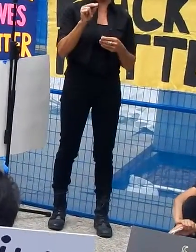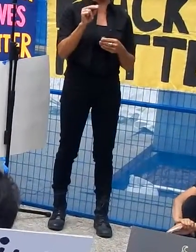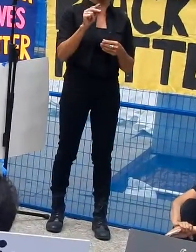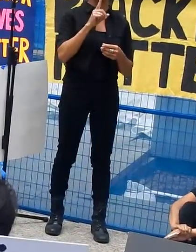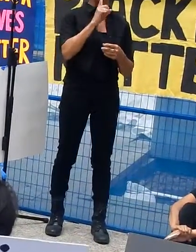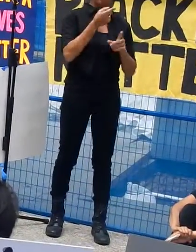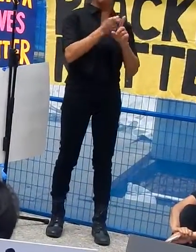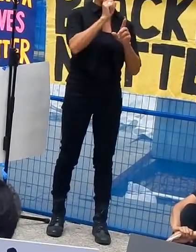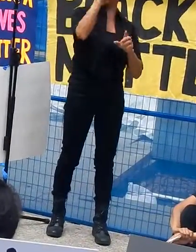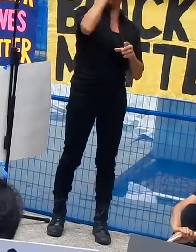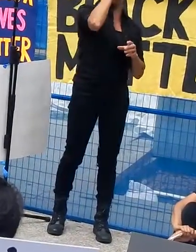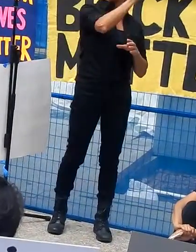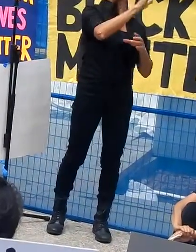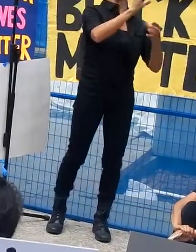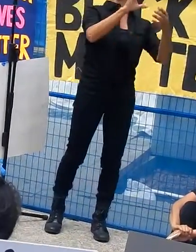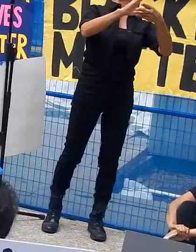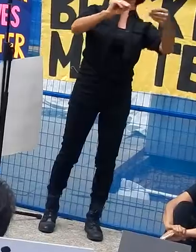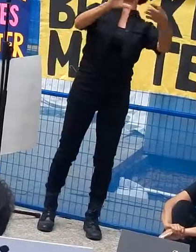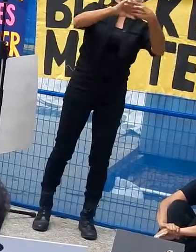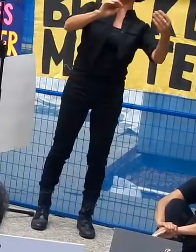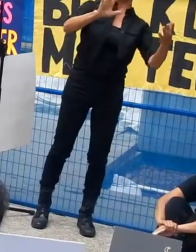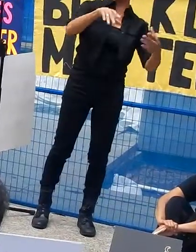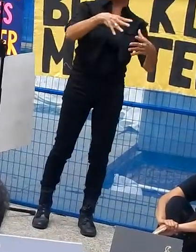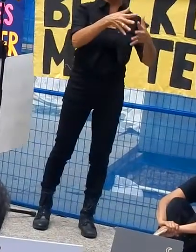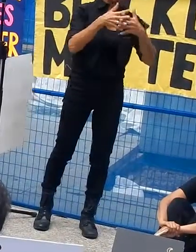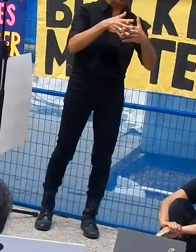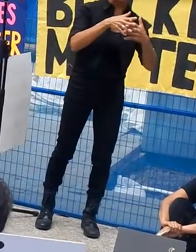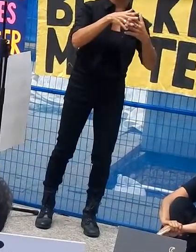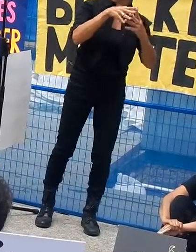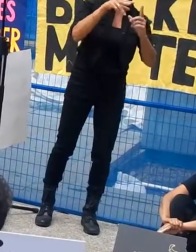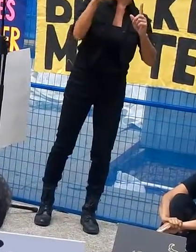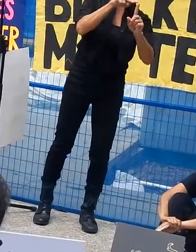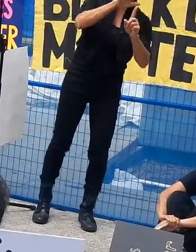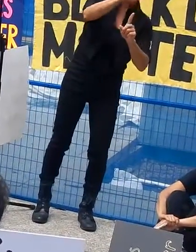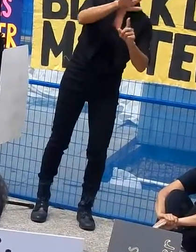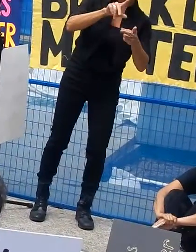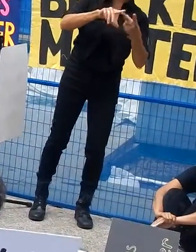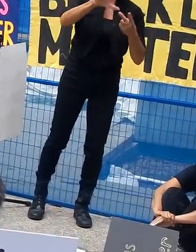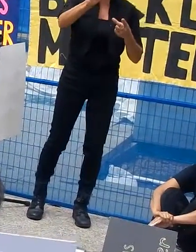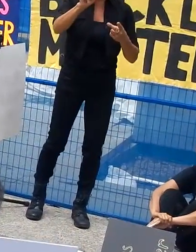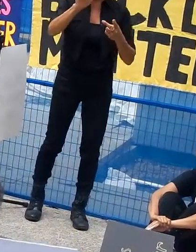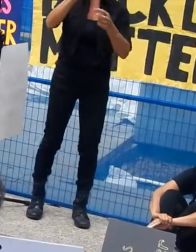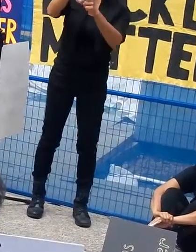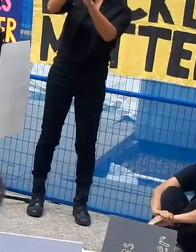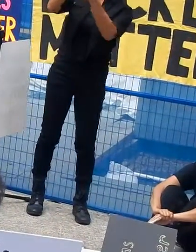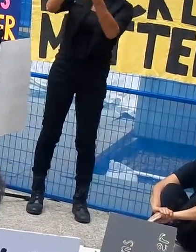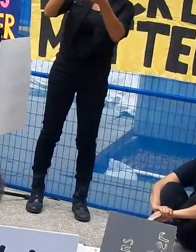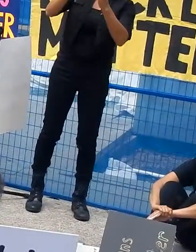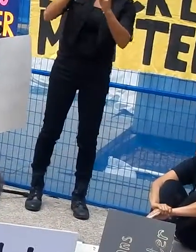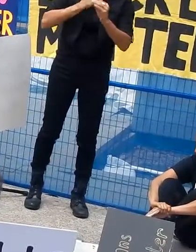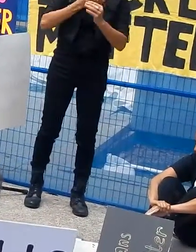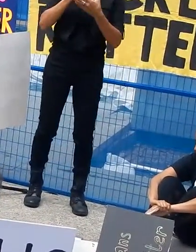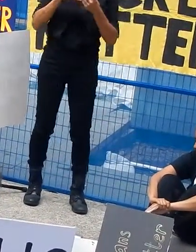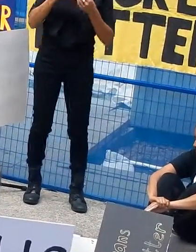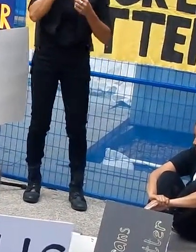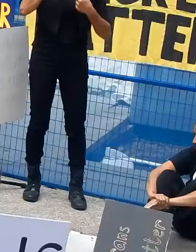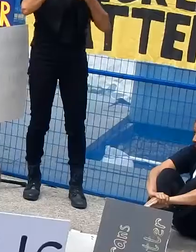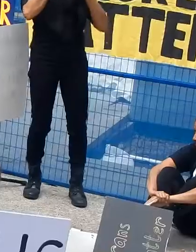America, the CNN, Radio Dojavel.